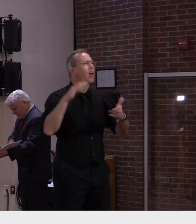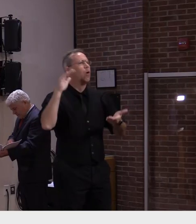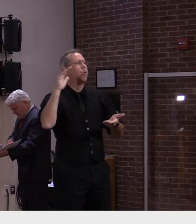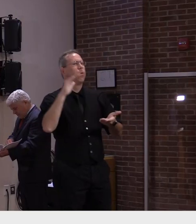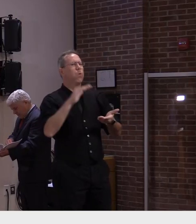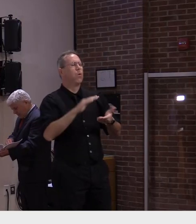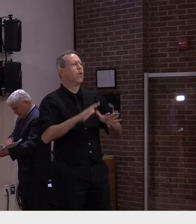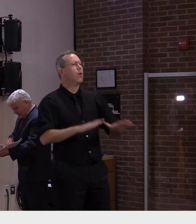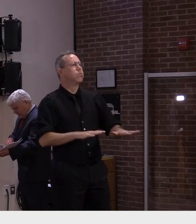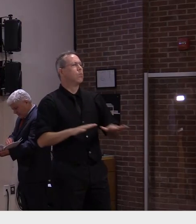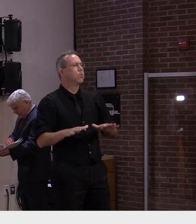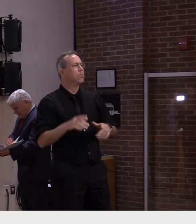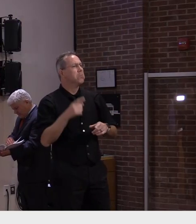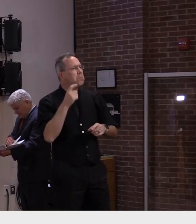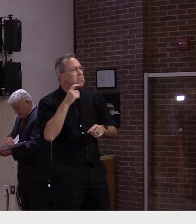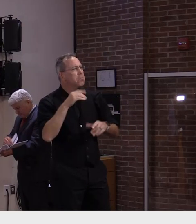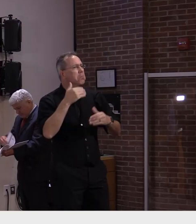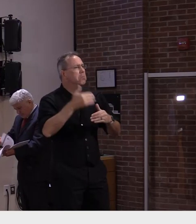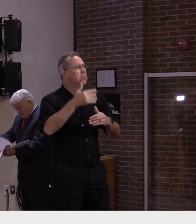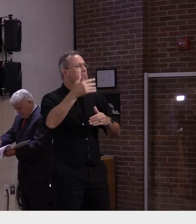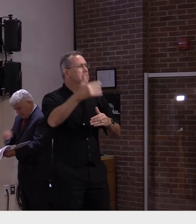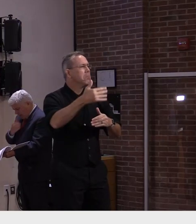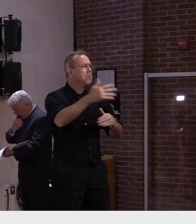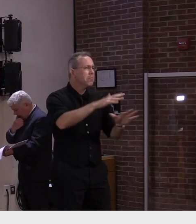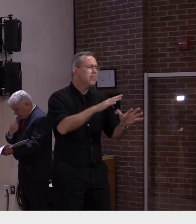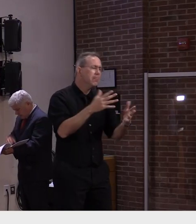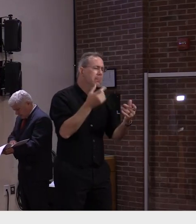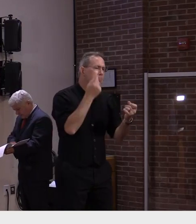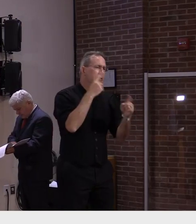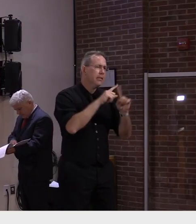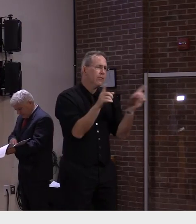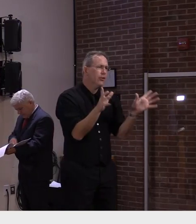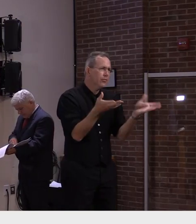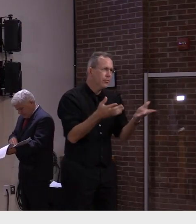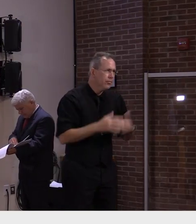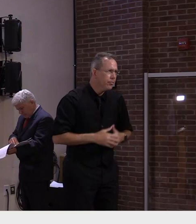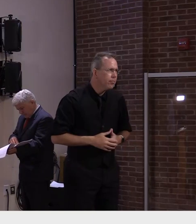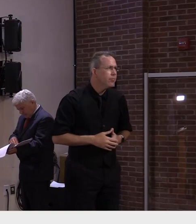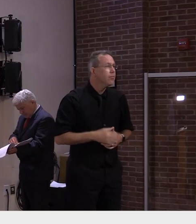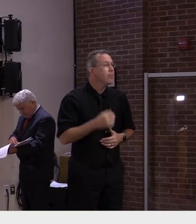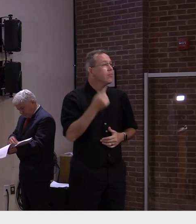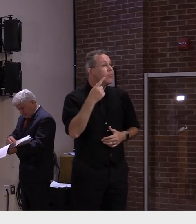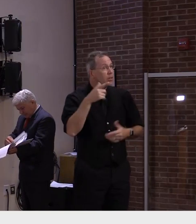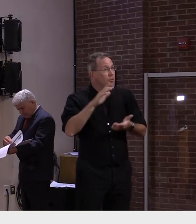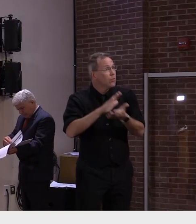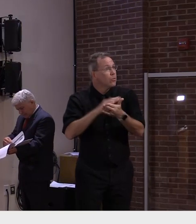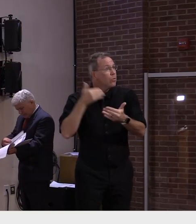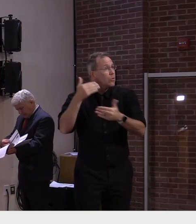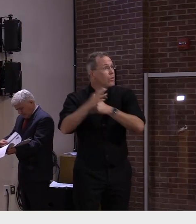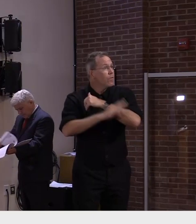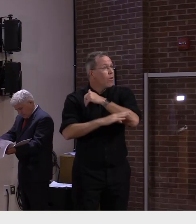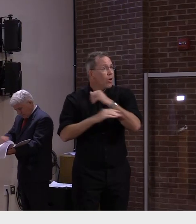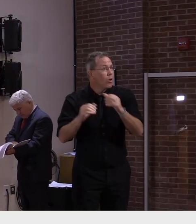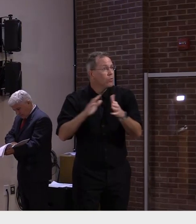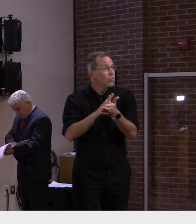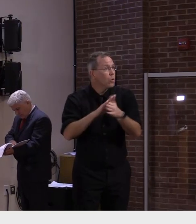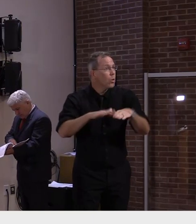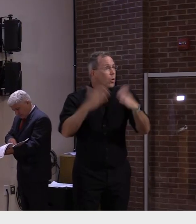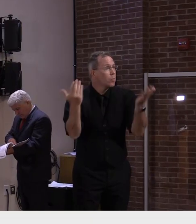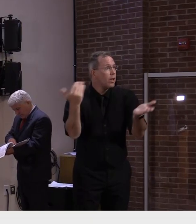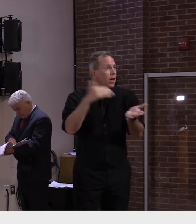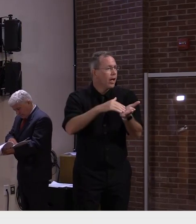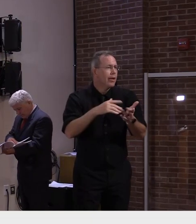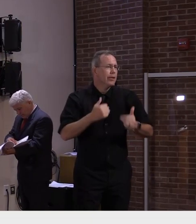We do expect there will be an uptick in some of the surveillance testing as schools reopen because, as you know, we've offered that